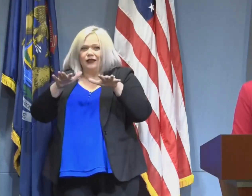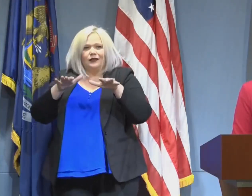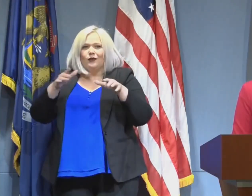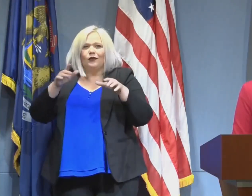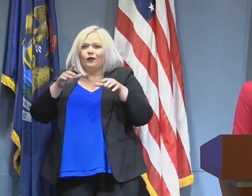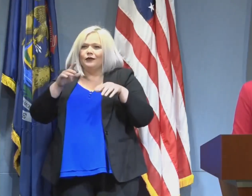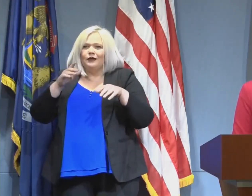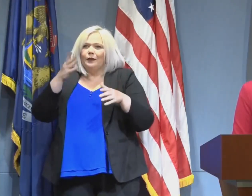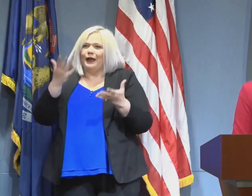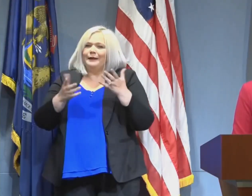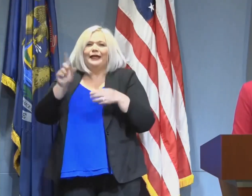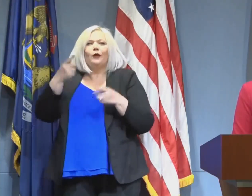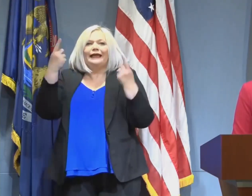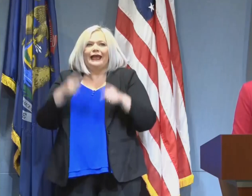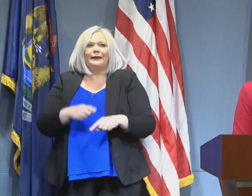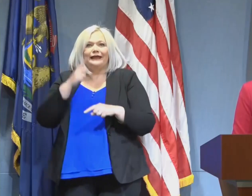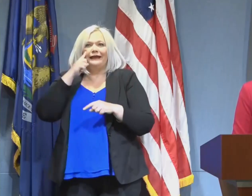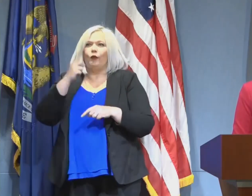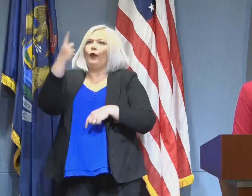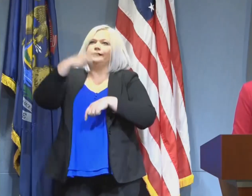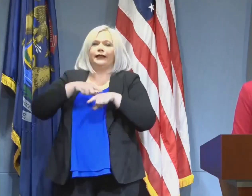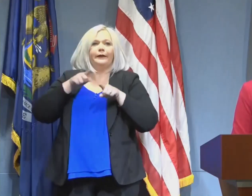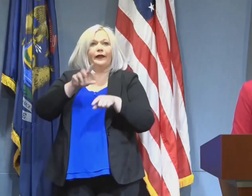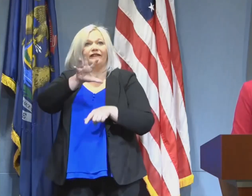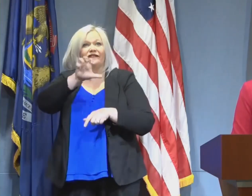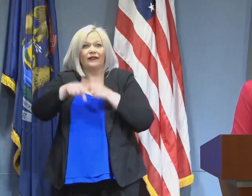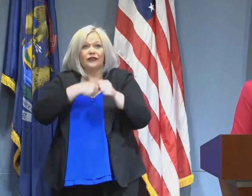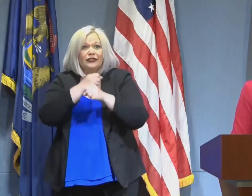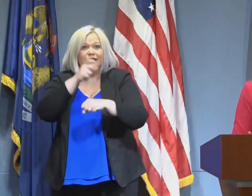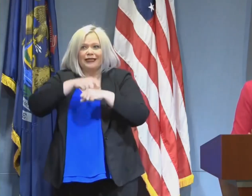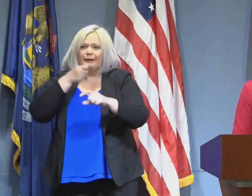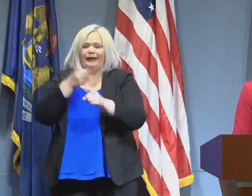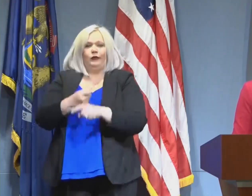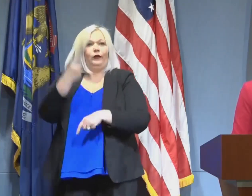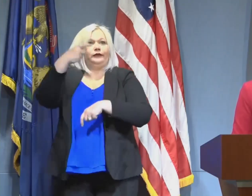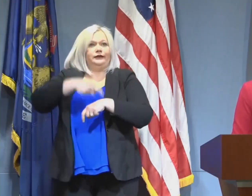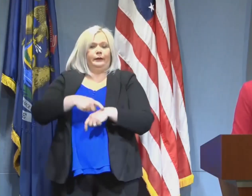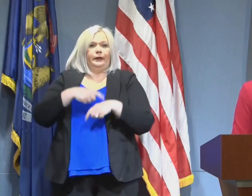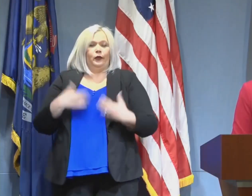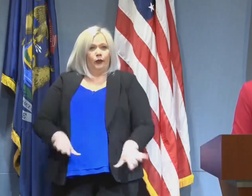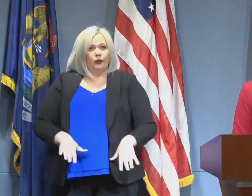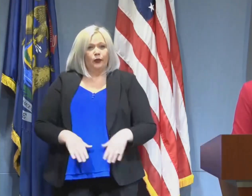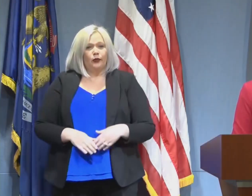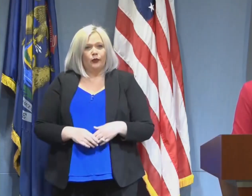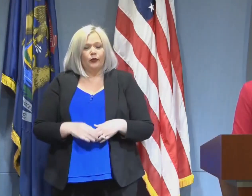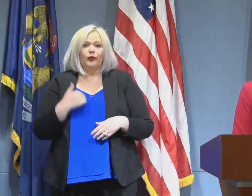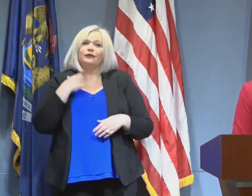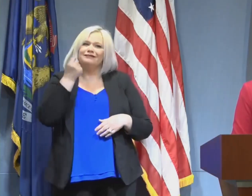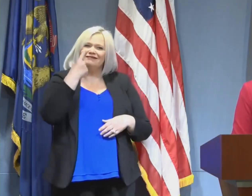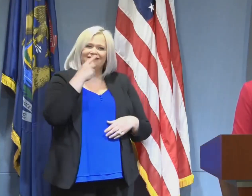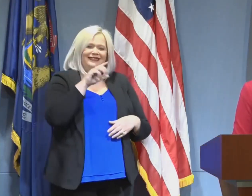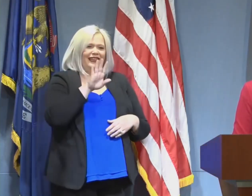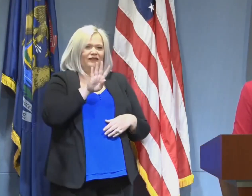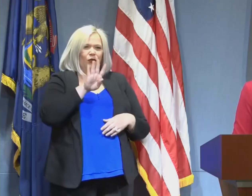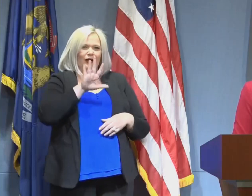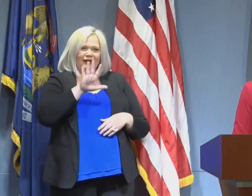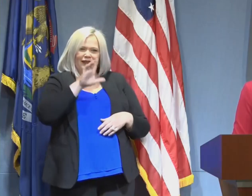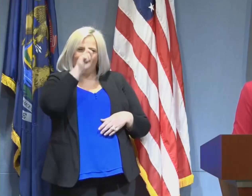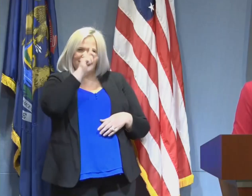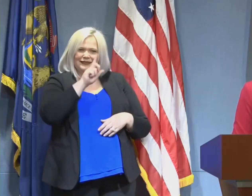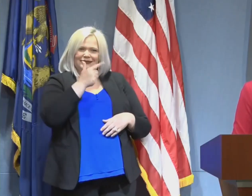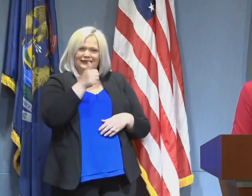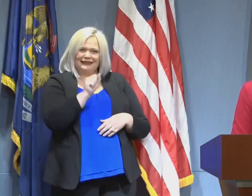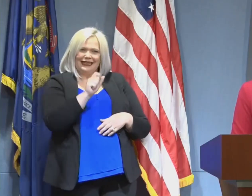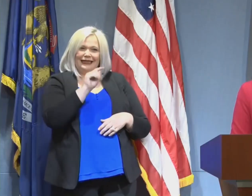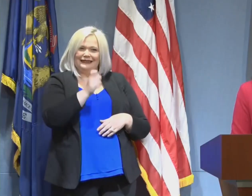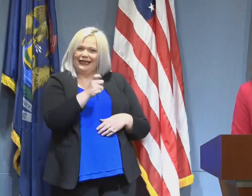very big cost if we don't take this seriously. I know that the 45-cent gas tax was not embraced with a lot